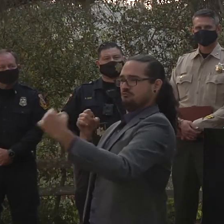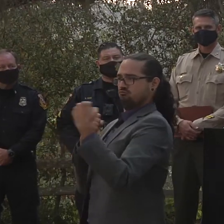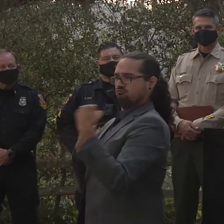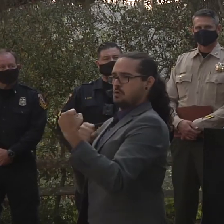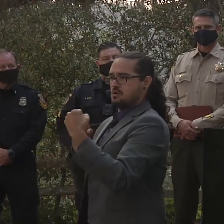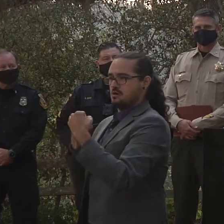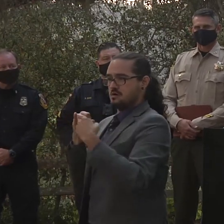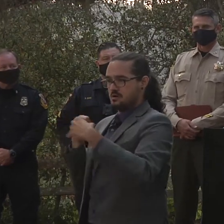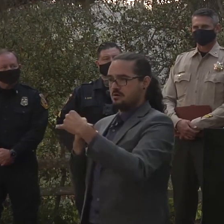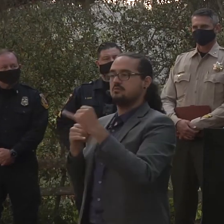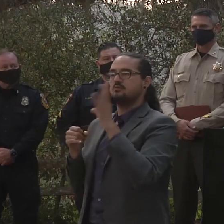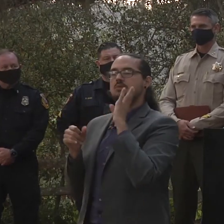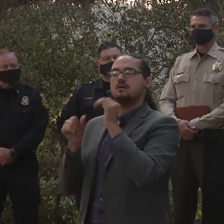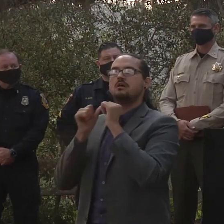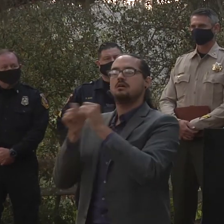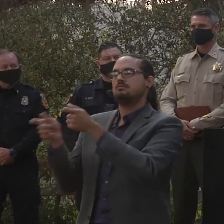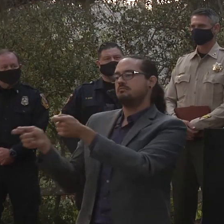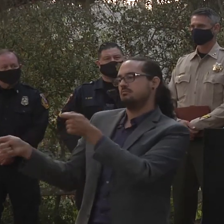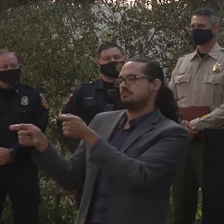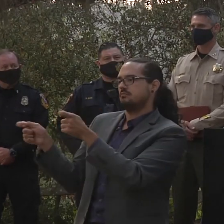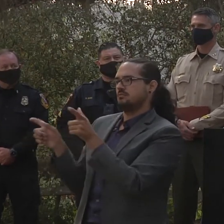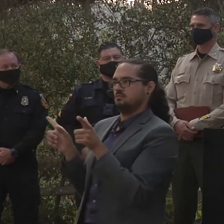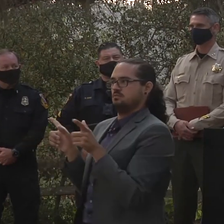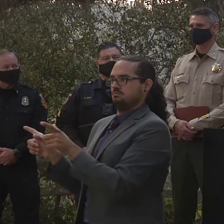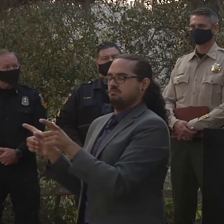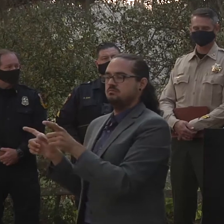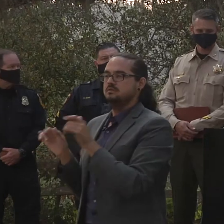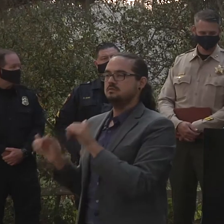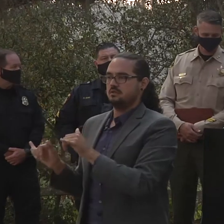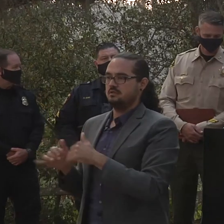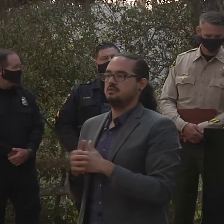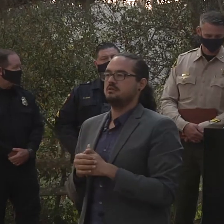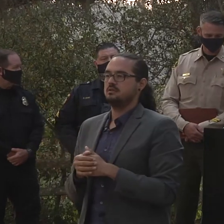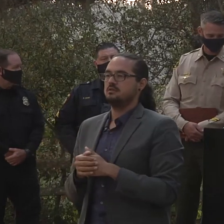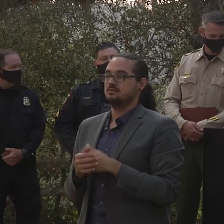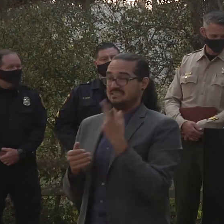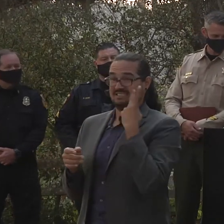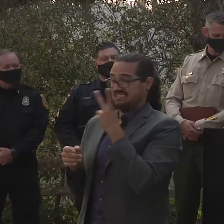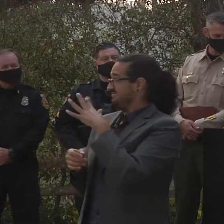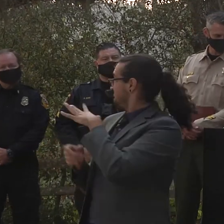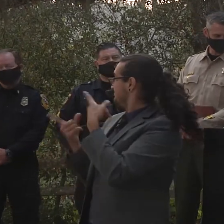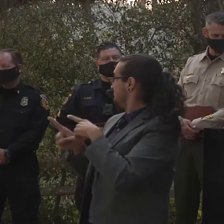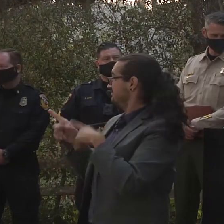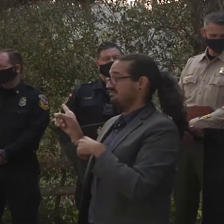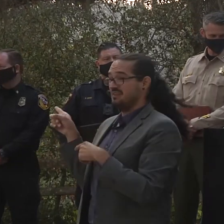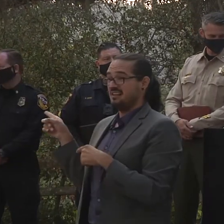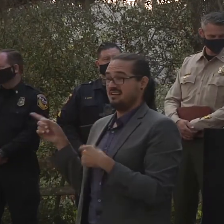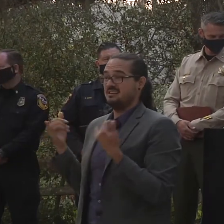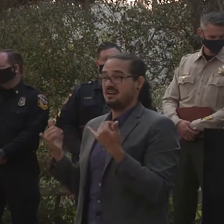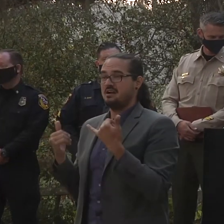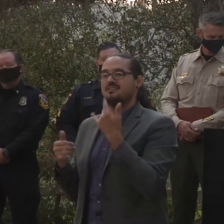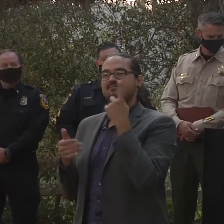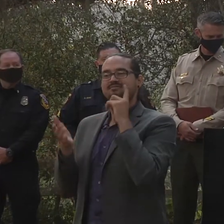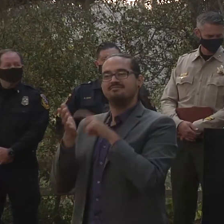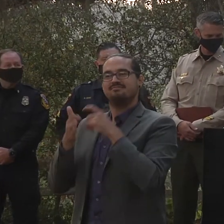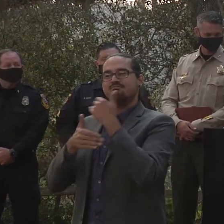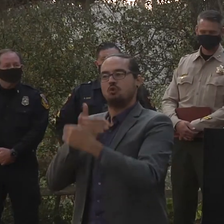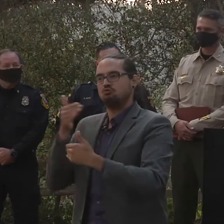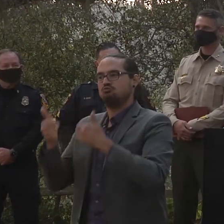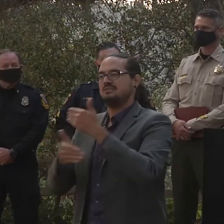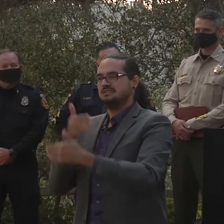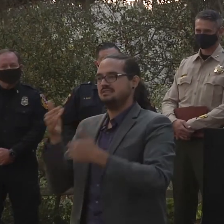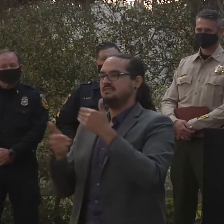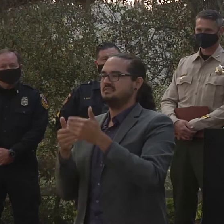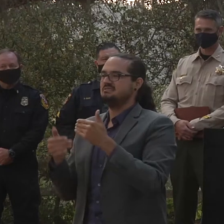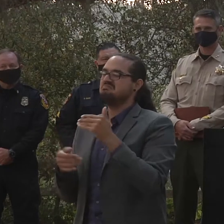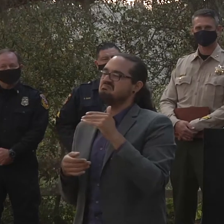of making a control line so what you're seeing now is we are in a process I would anticipate that process being within the next 48 to 72 hours